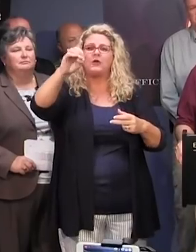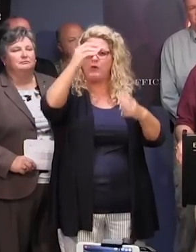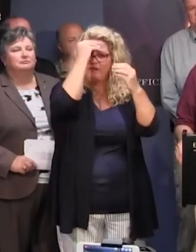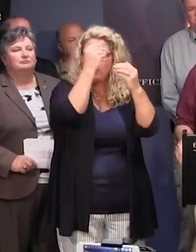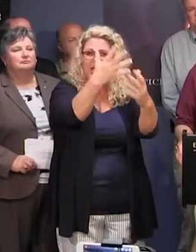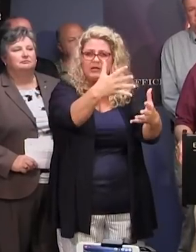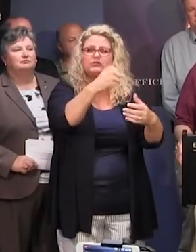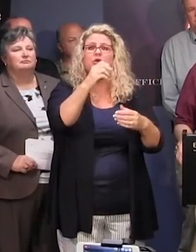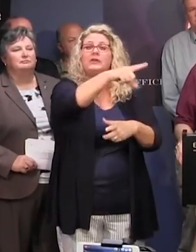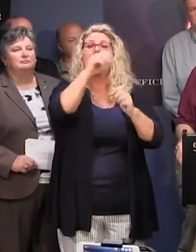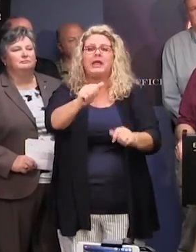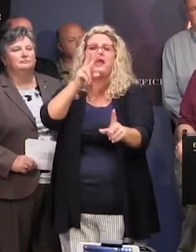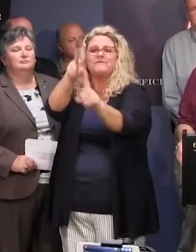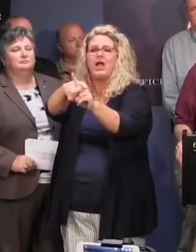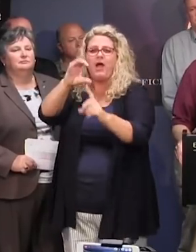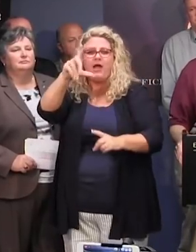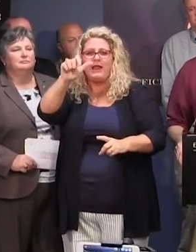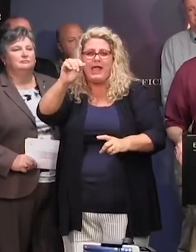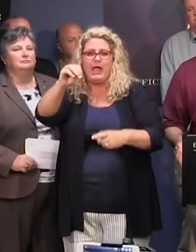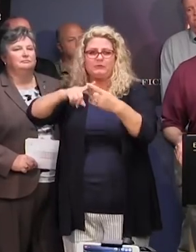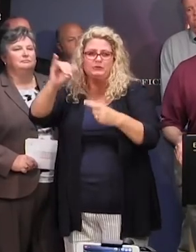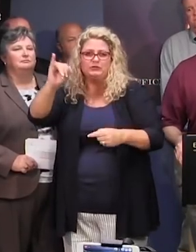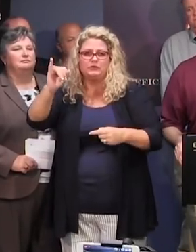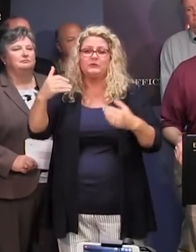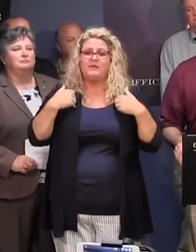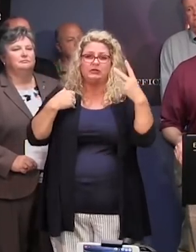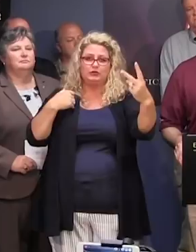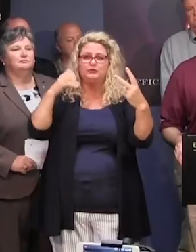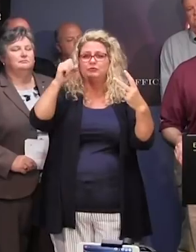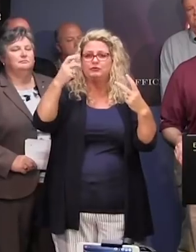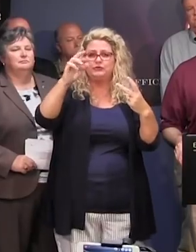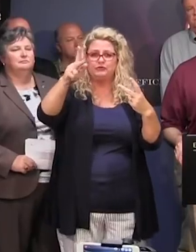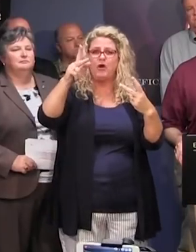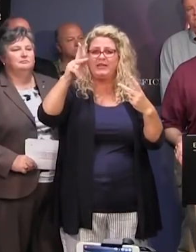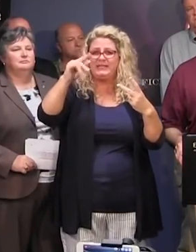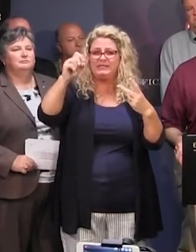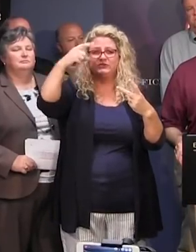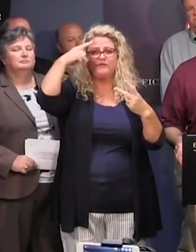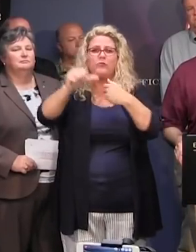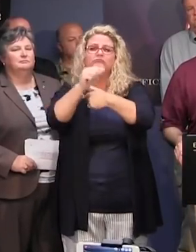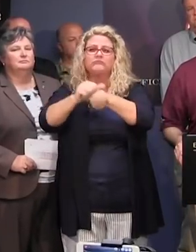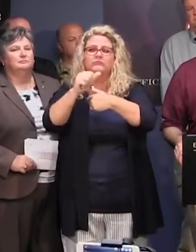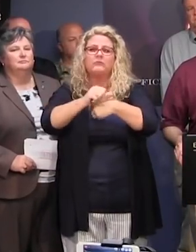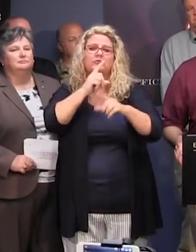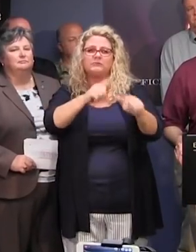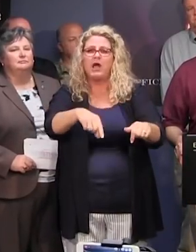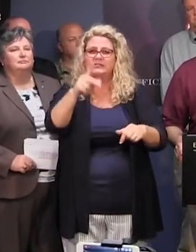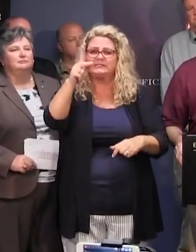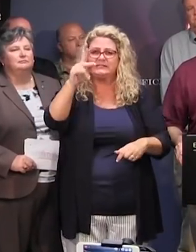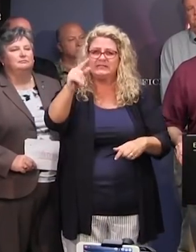they can go ahead and provide claims. The second, we have two shark kits, which are self-contained hazard area response kits,